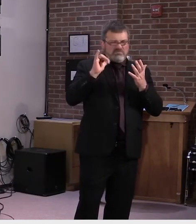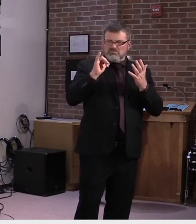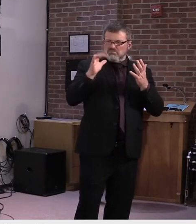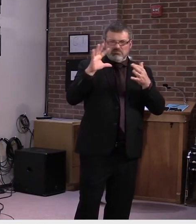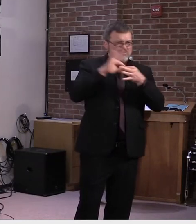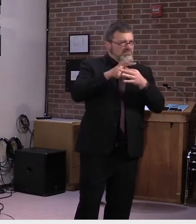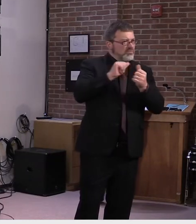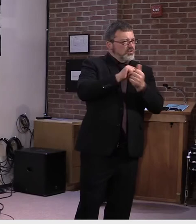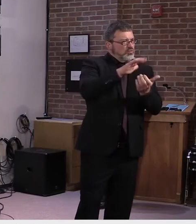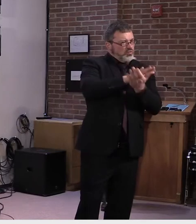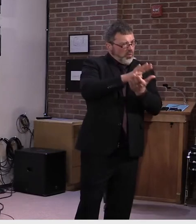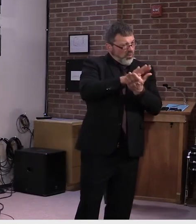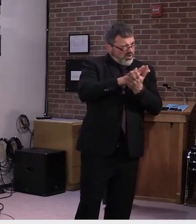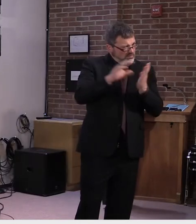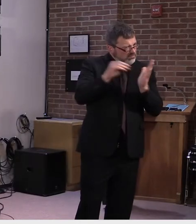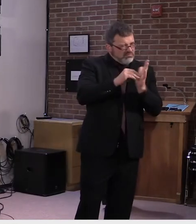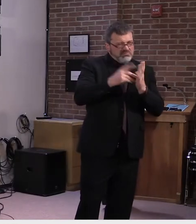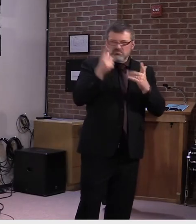Yeah. Secretary French.